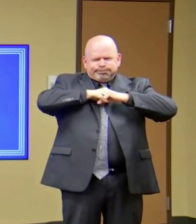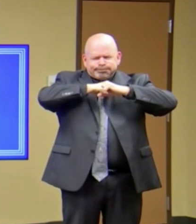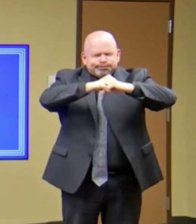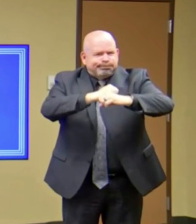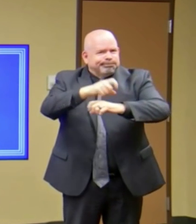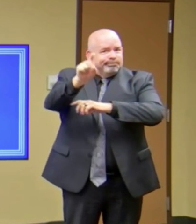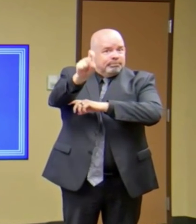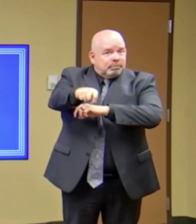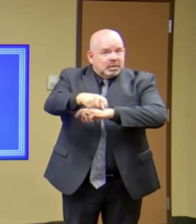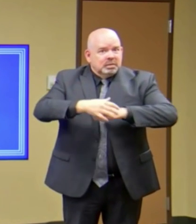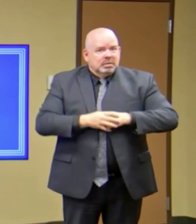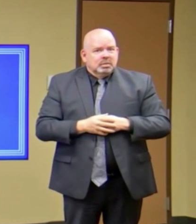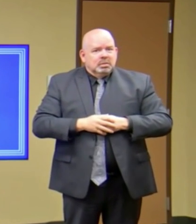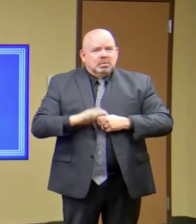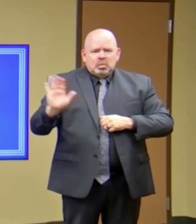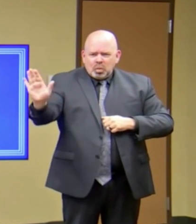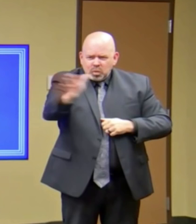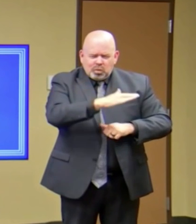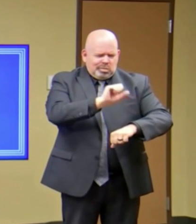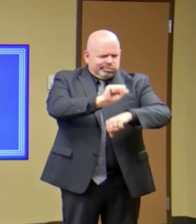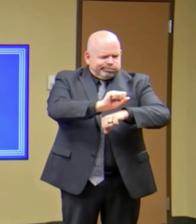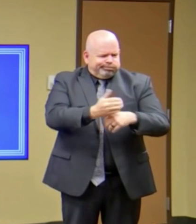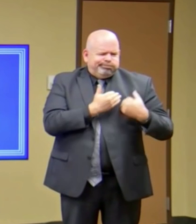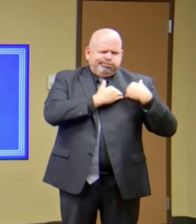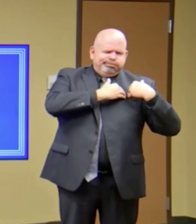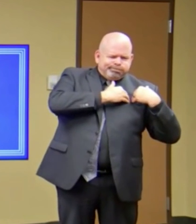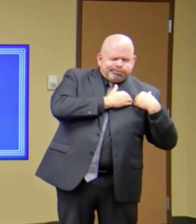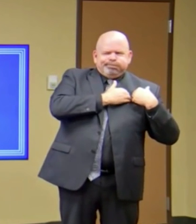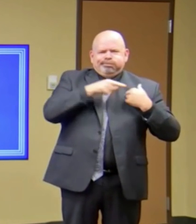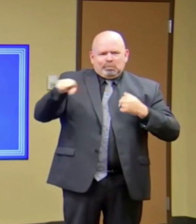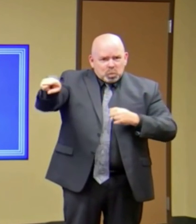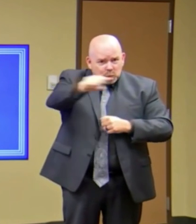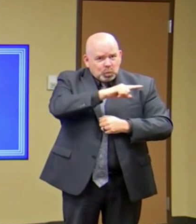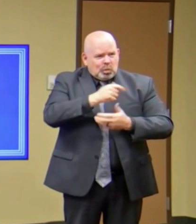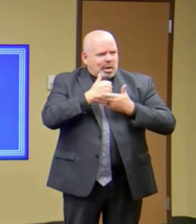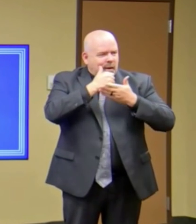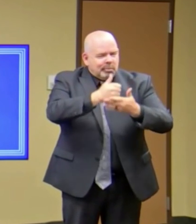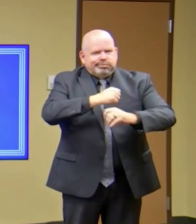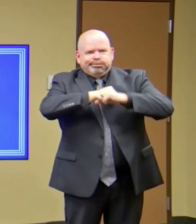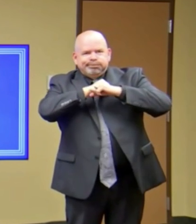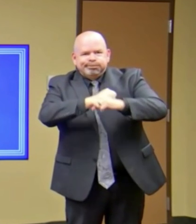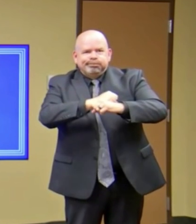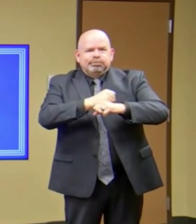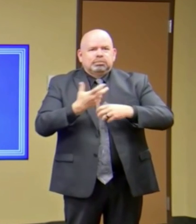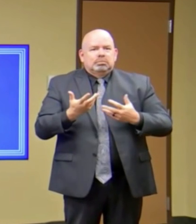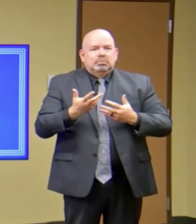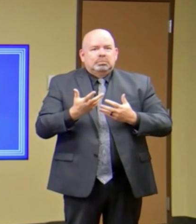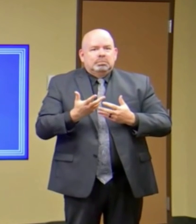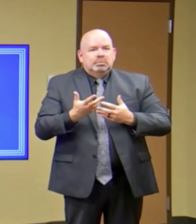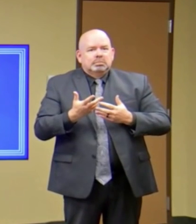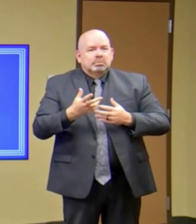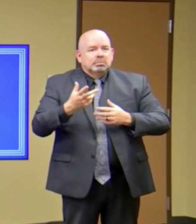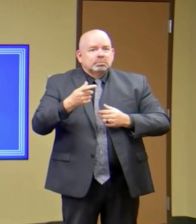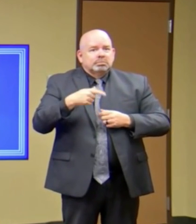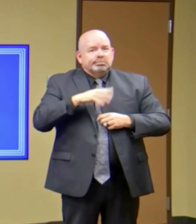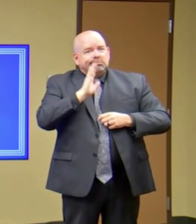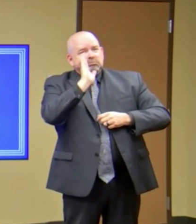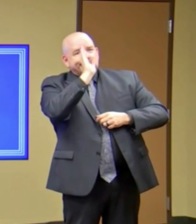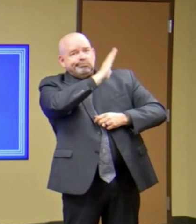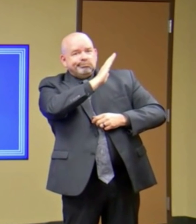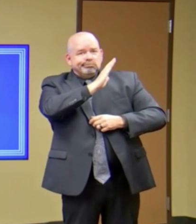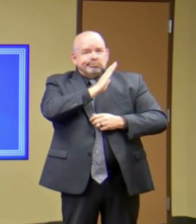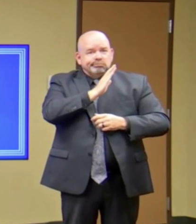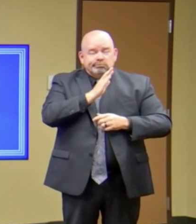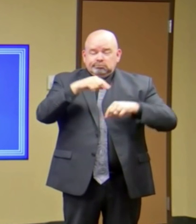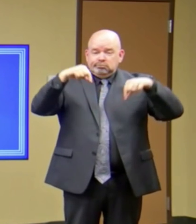choices, okay? The governor's orders have changed yesterday, but the underlying science has not.